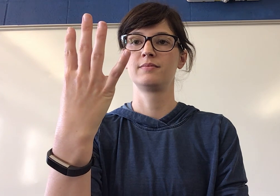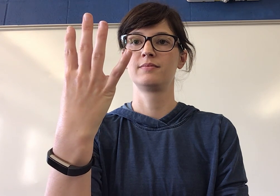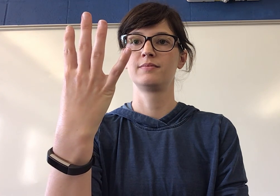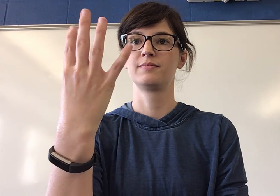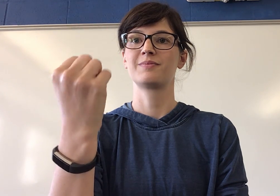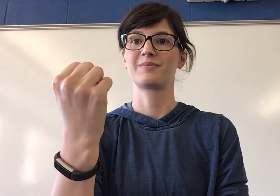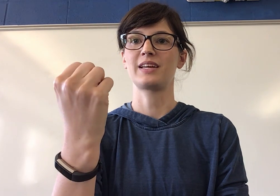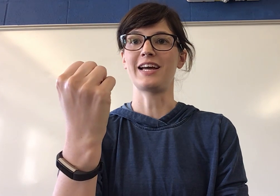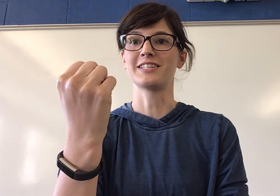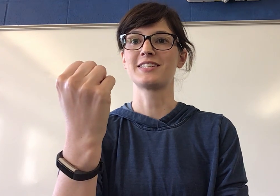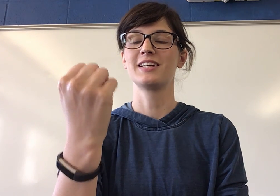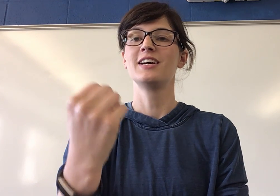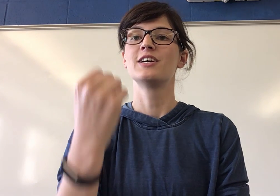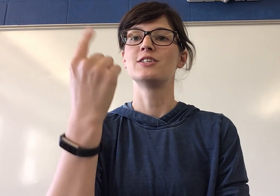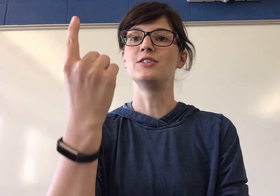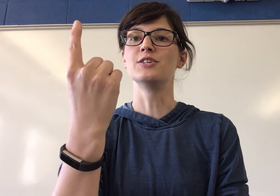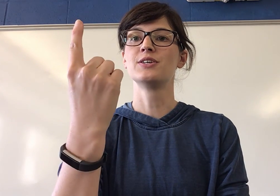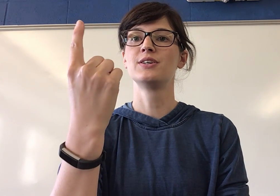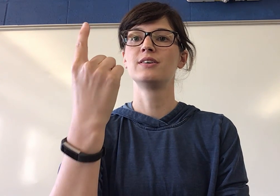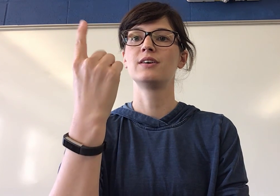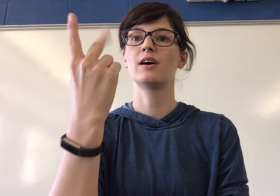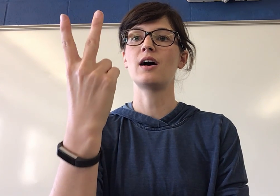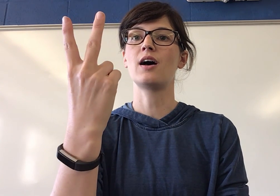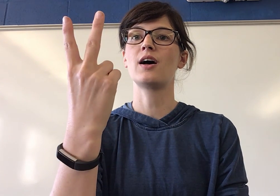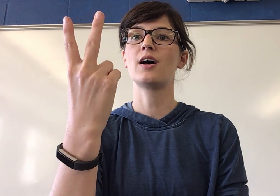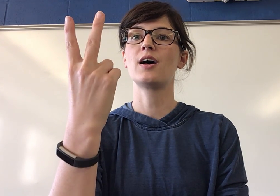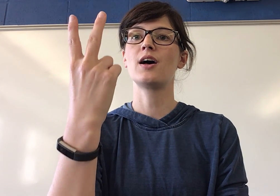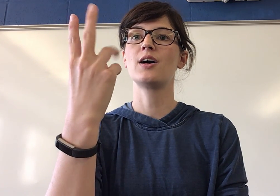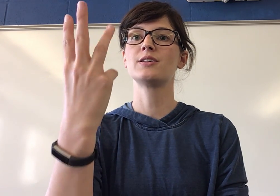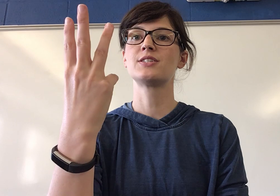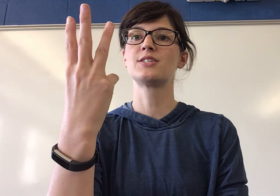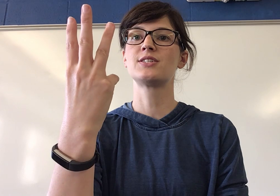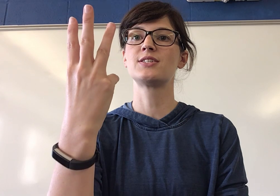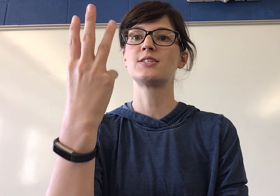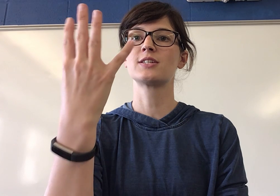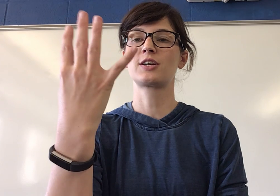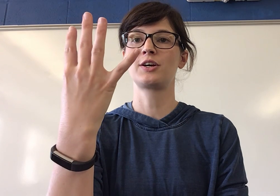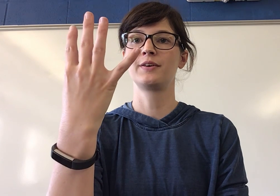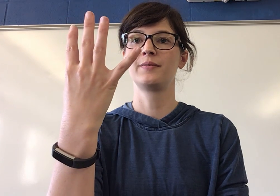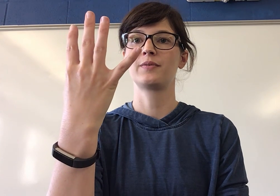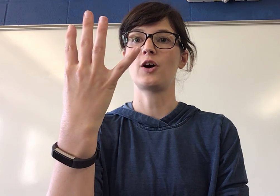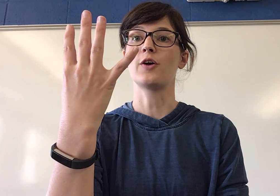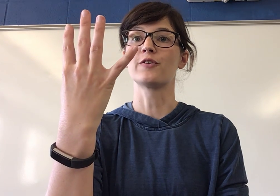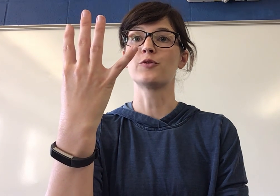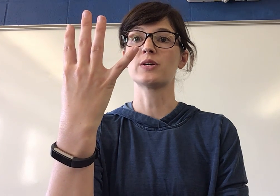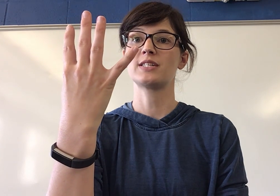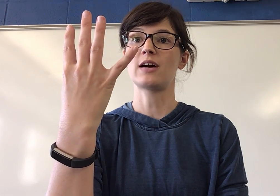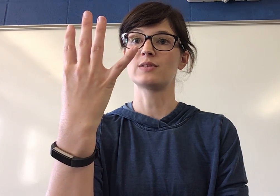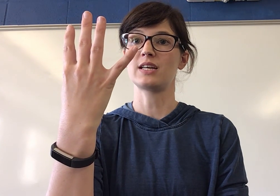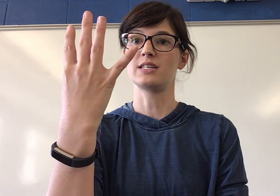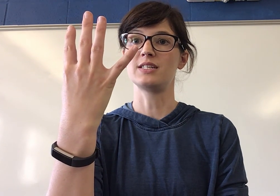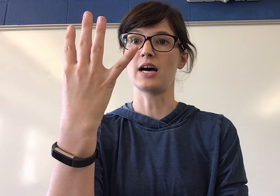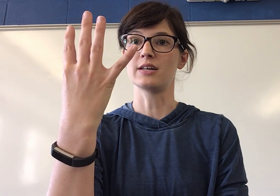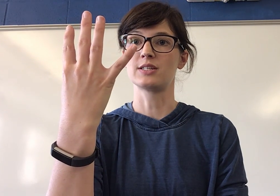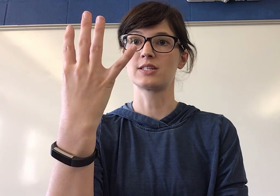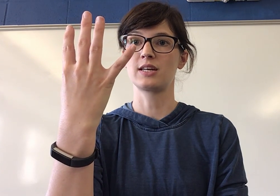Yes. D-U-S-K. Are the four sounds in dusk.